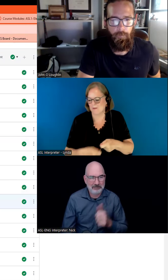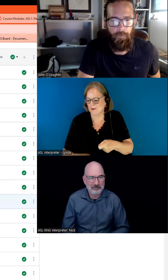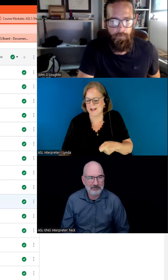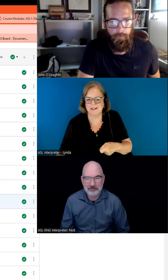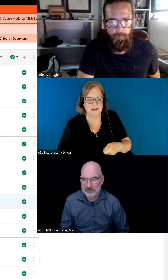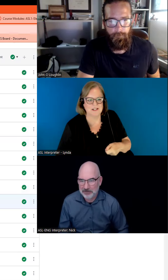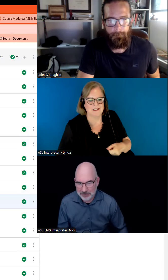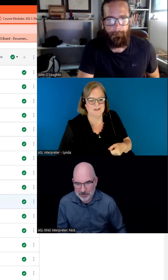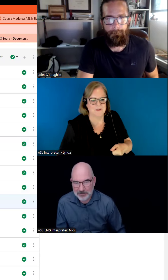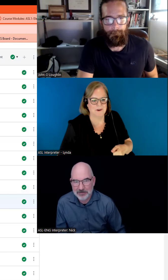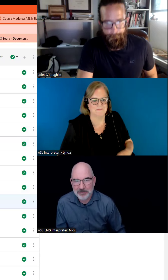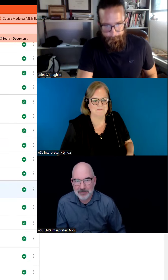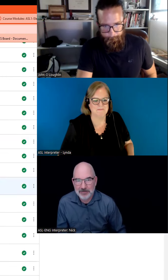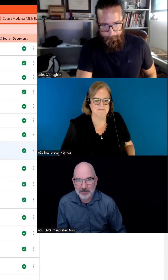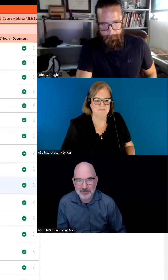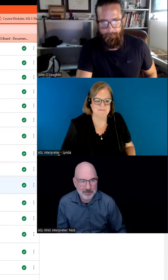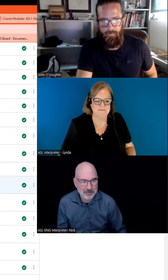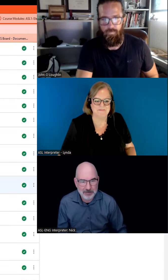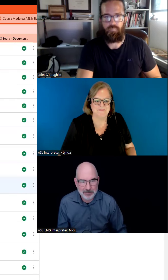We'll go ahead and switch other interpreter.